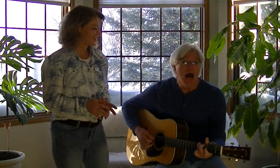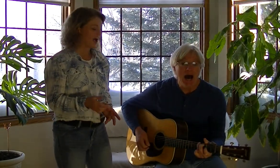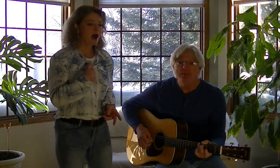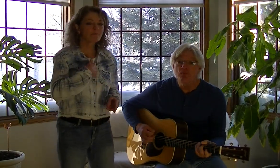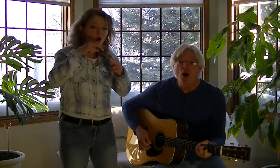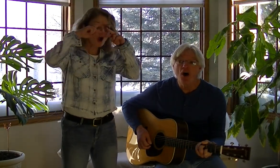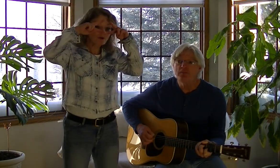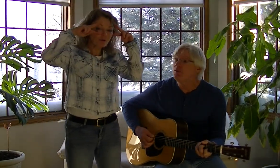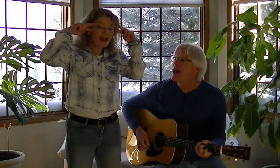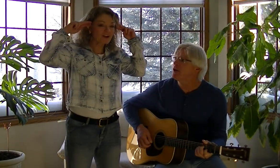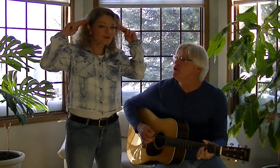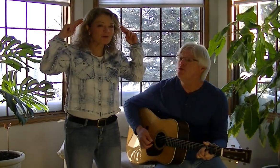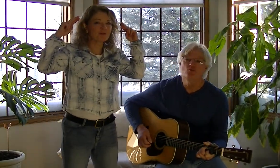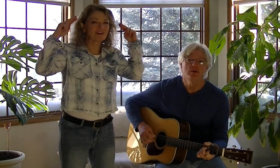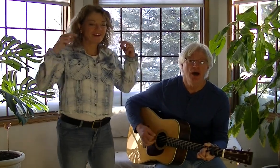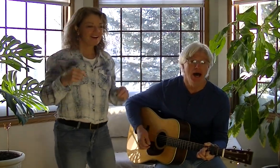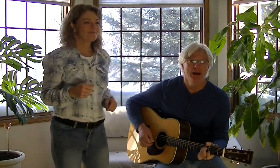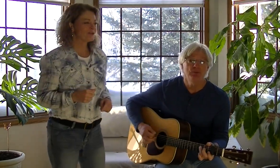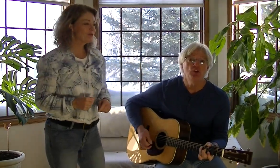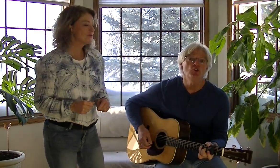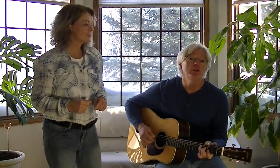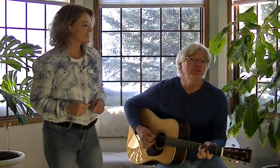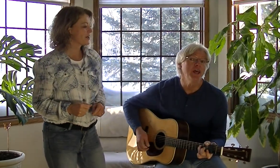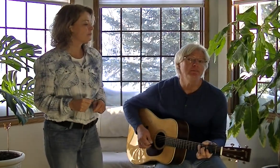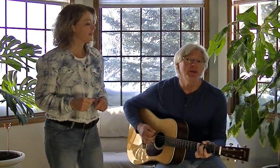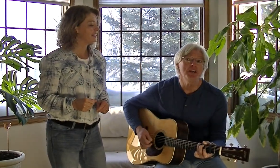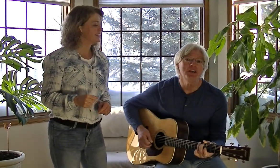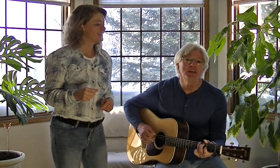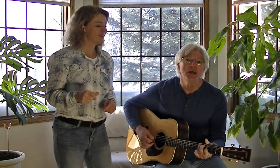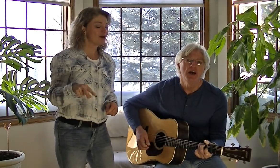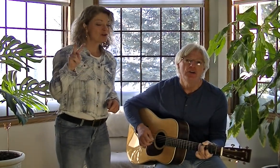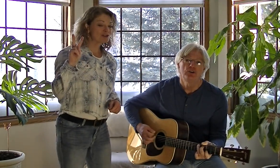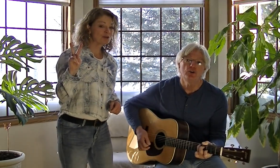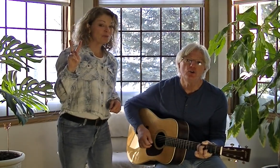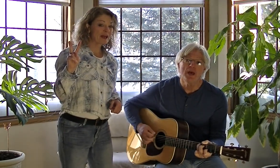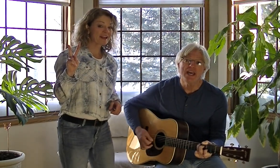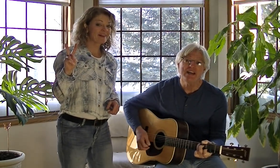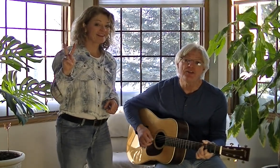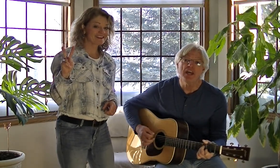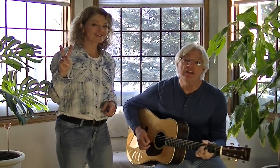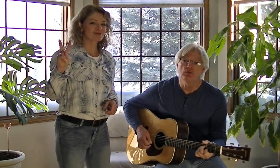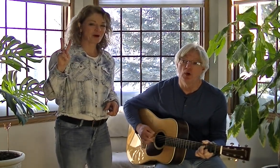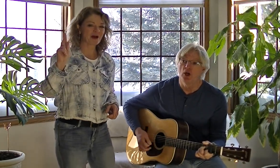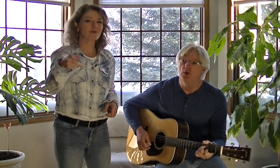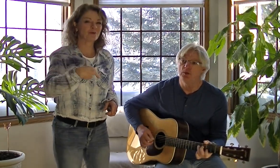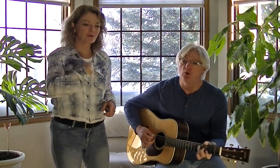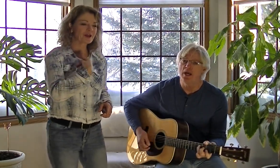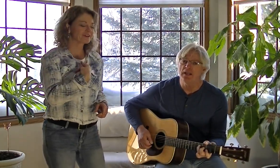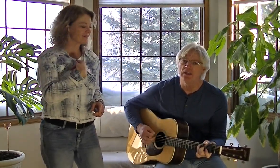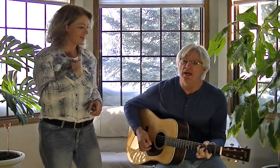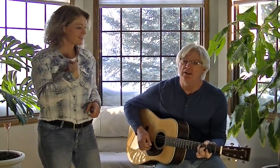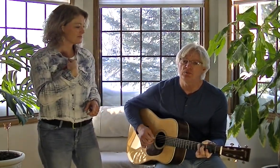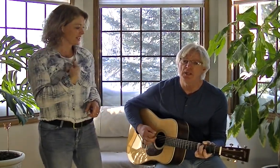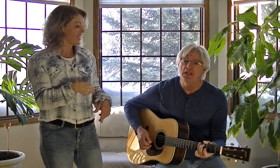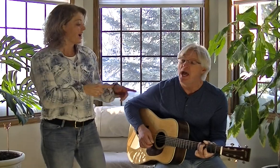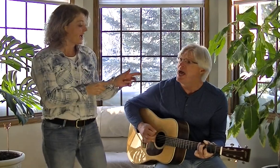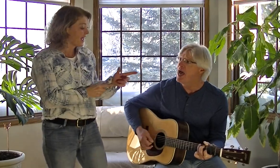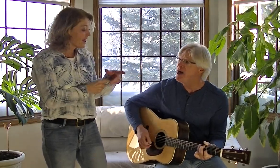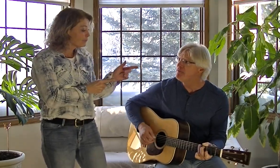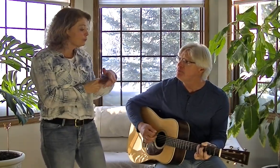I'm Robbie Raccoon. I'm cute as can be. Two main things will help you recognize me. Have a